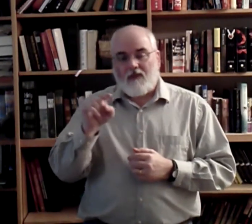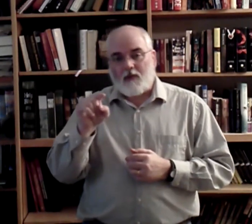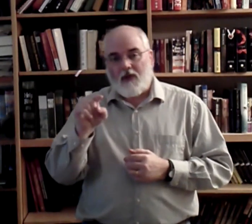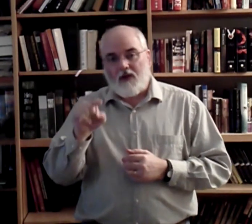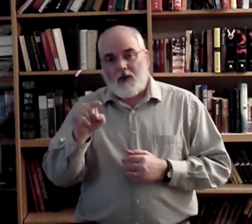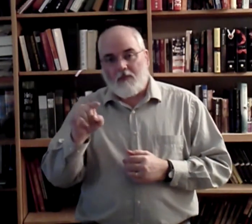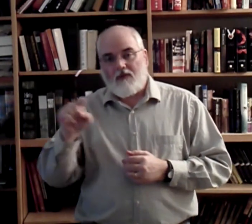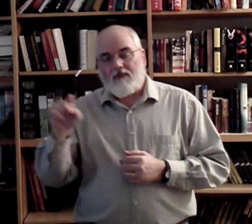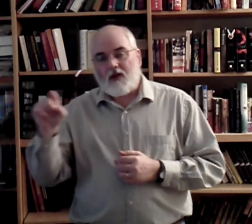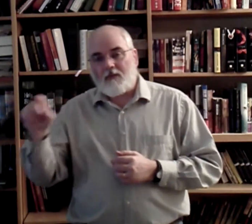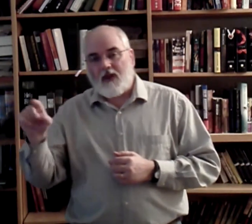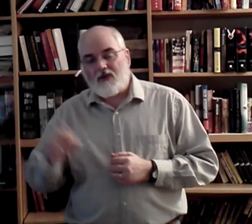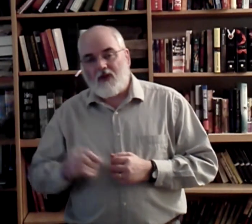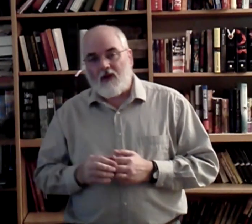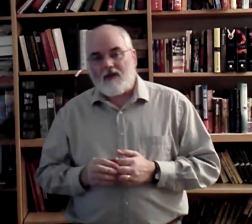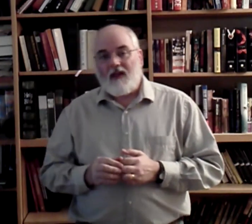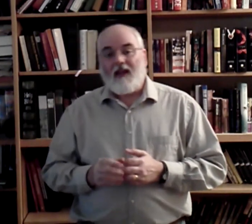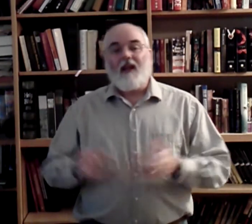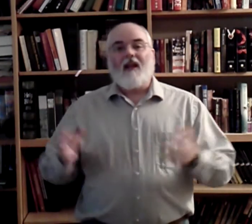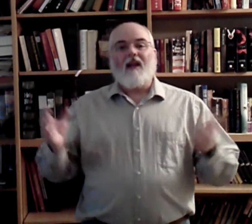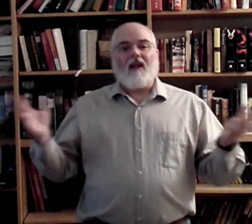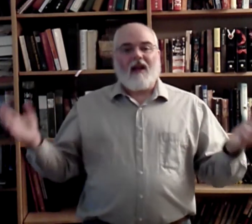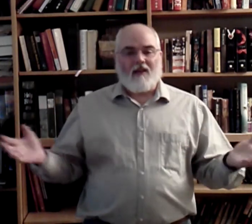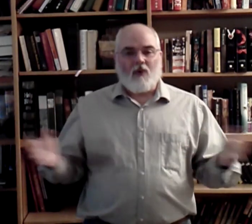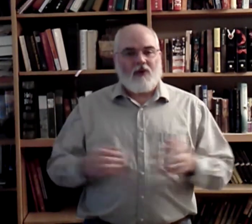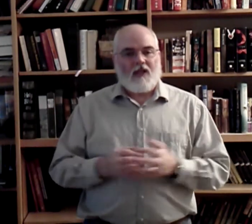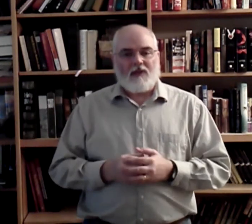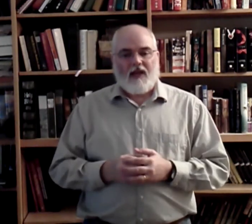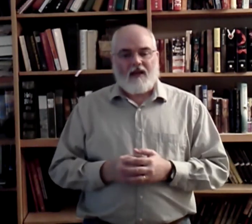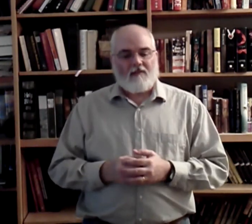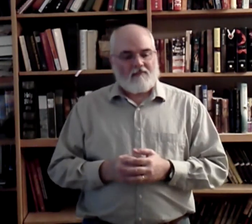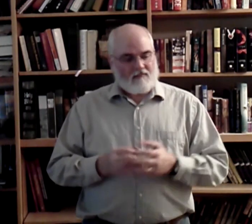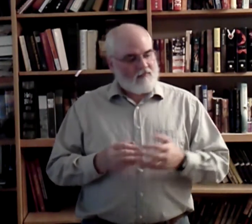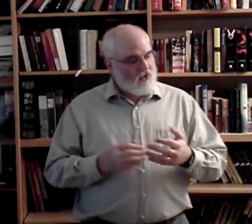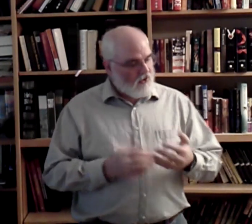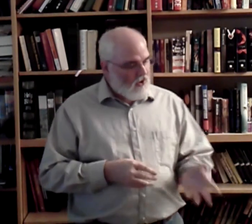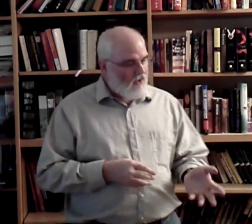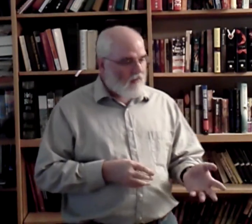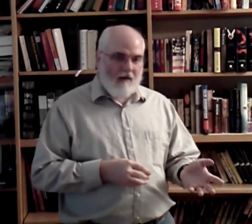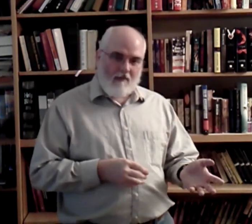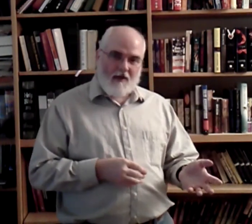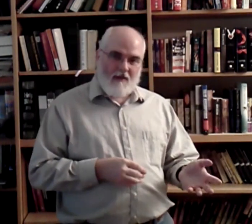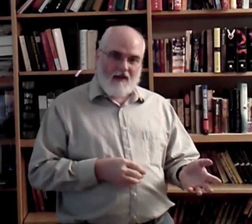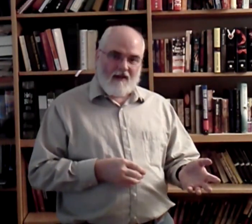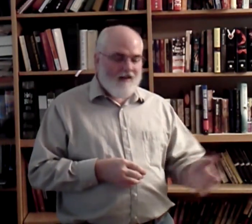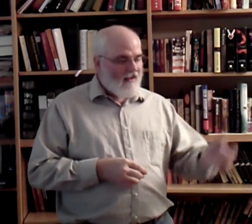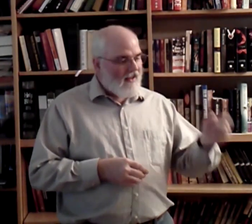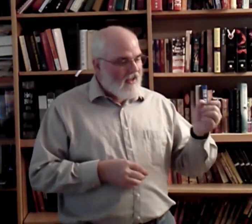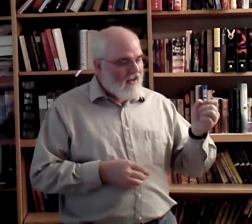Fingerspell your name. Fingerspell your song. And then, once you get done with that, you look over probably to me, and